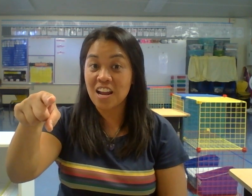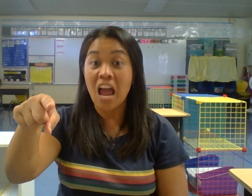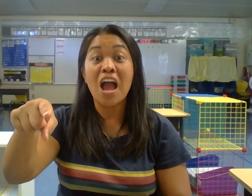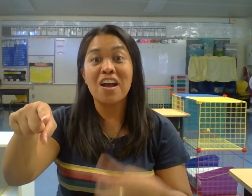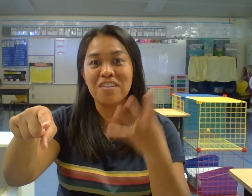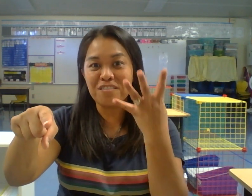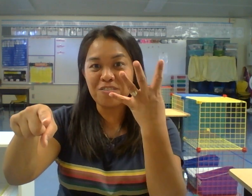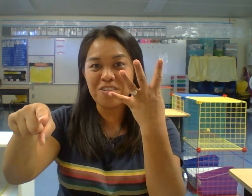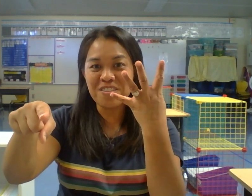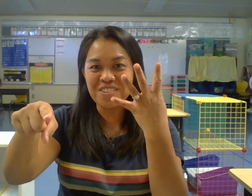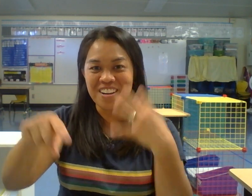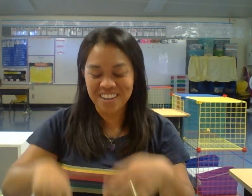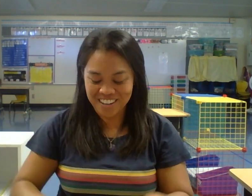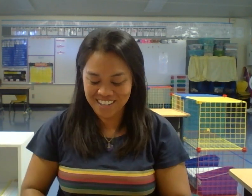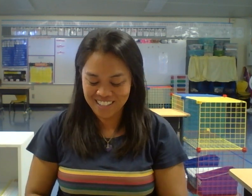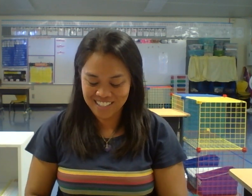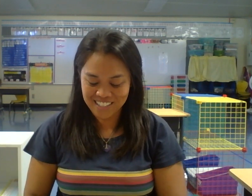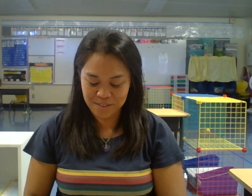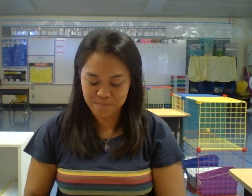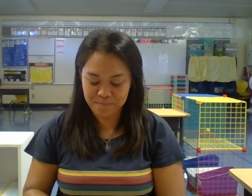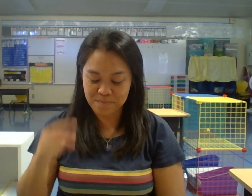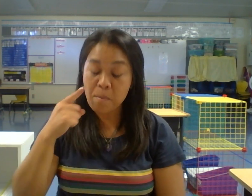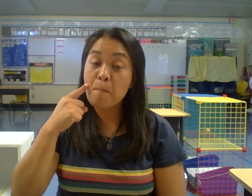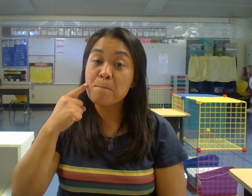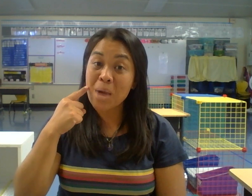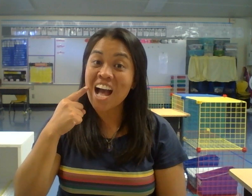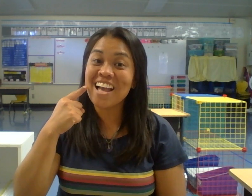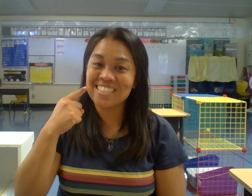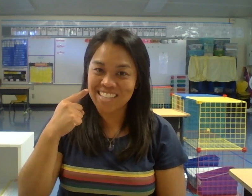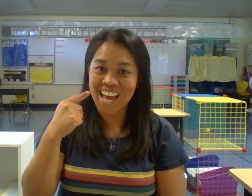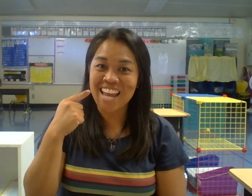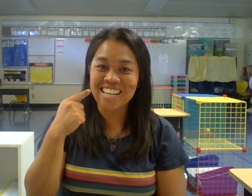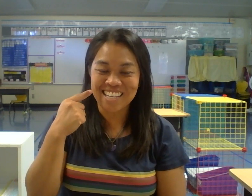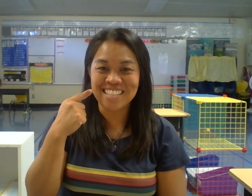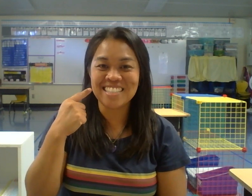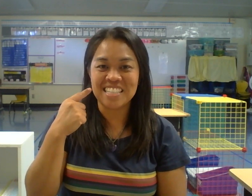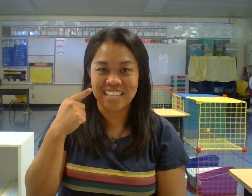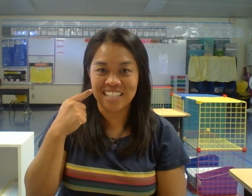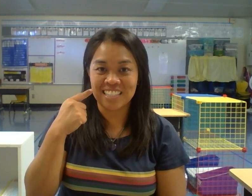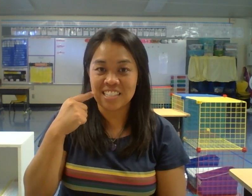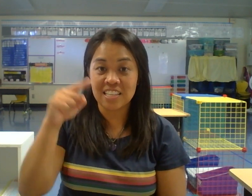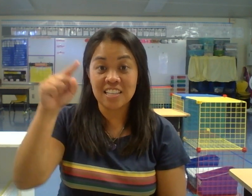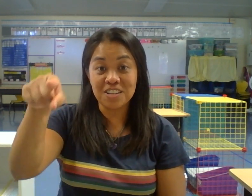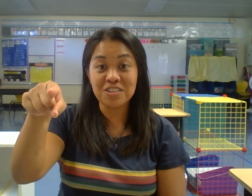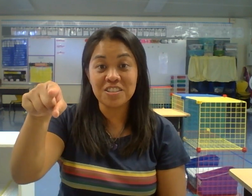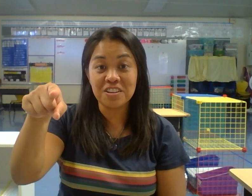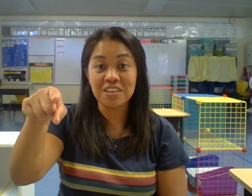Four words. My dad is neat. Your turn.